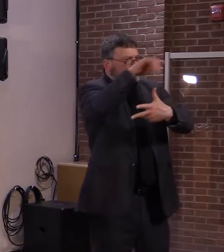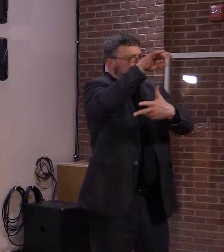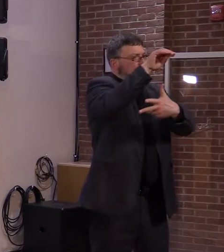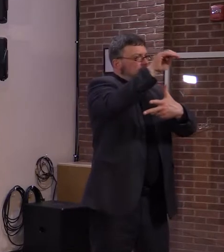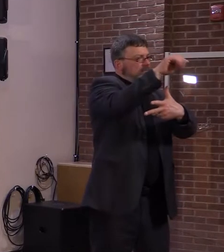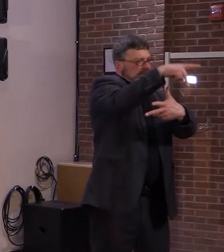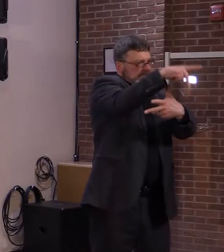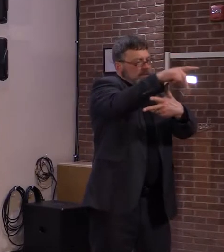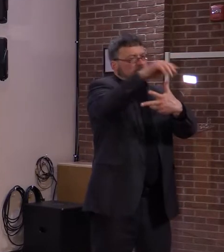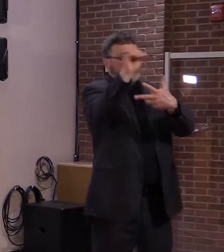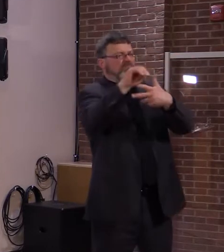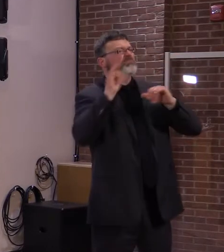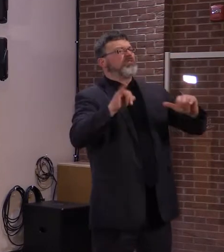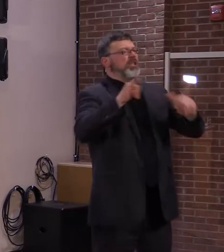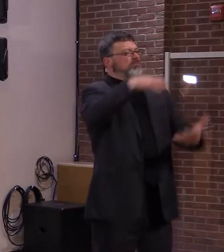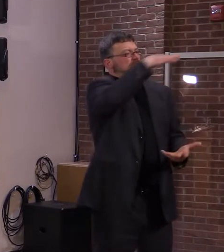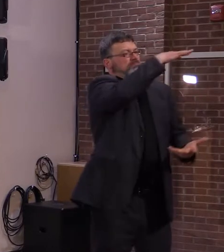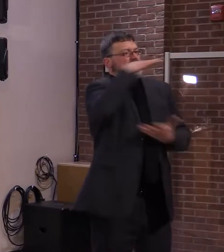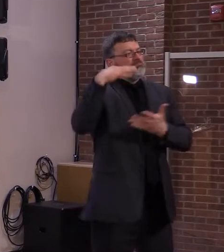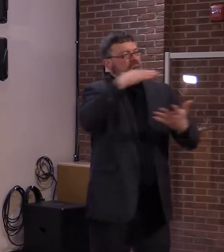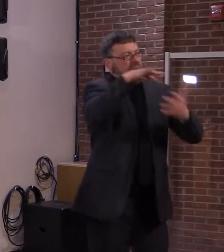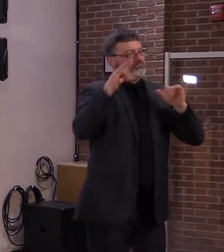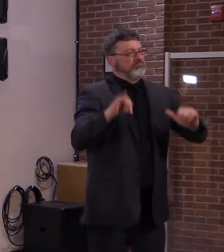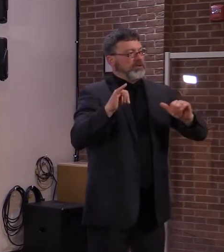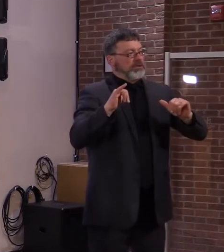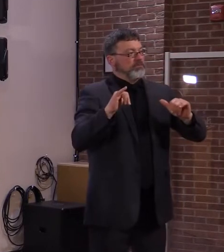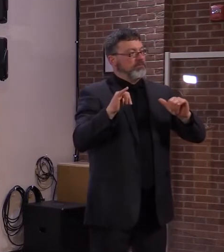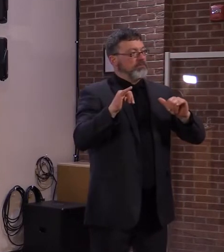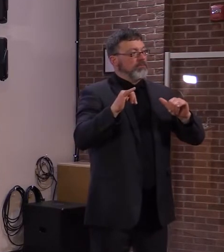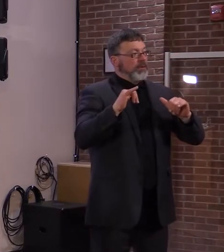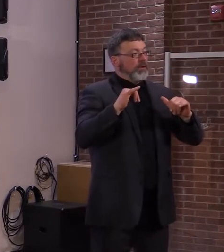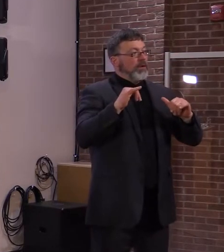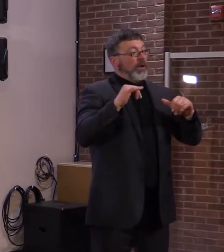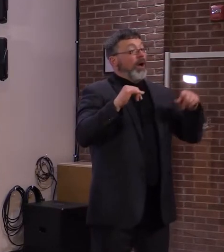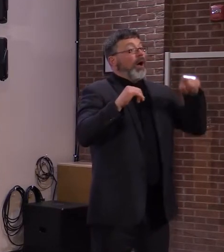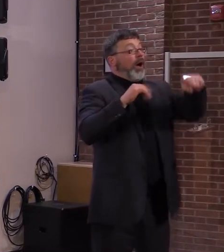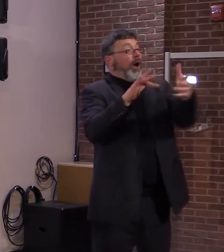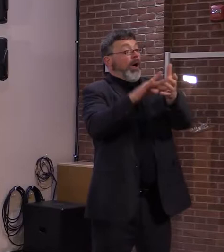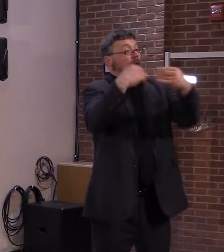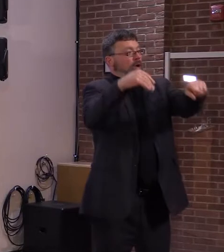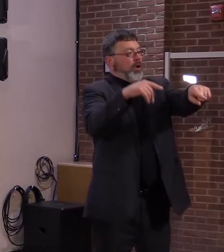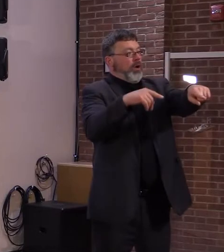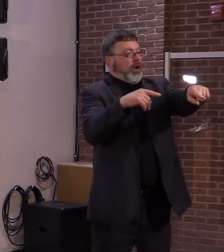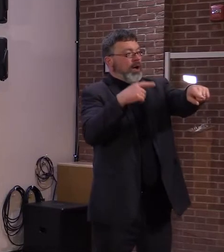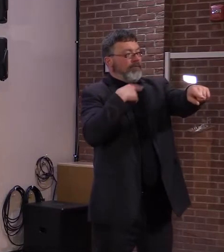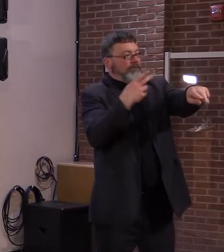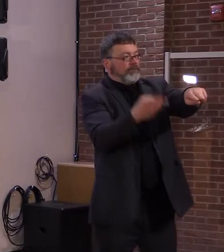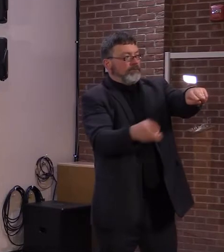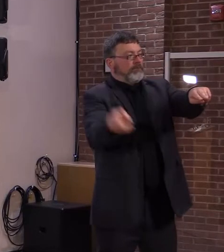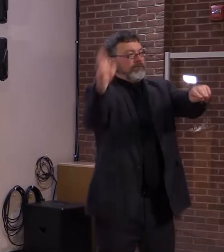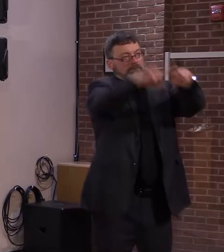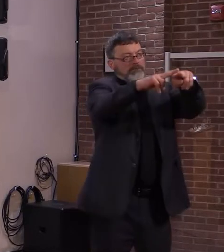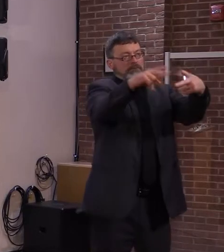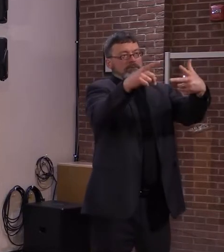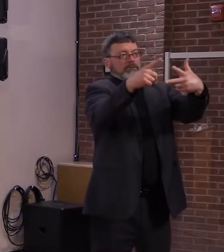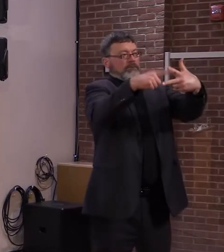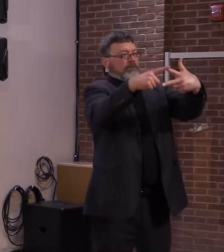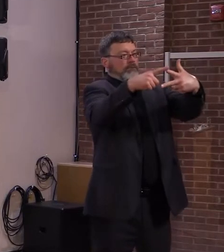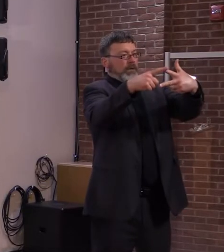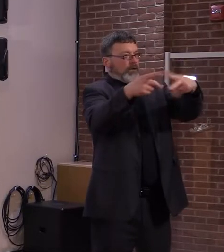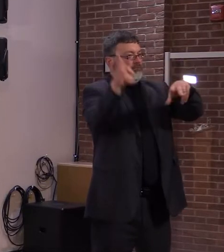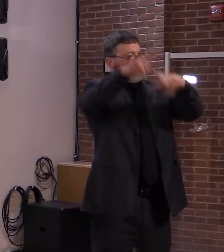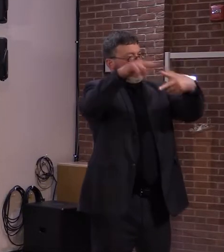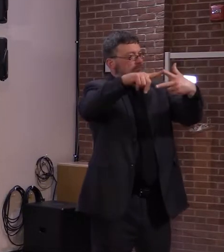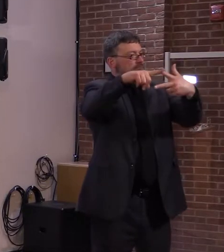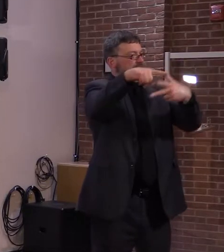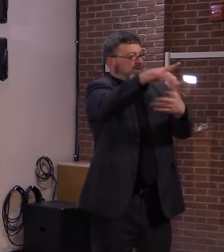slight uptick for Moderna and Pfizer. For Johnson & Johnson, on top of any supply in the system after the pause, we'll